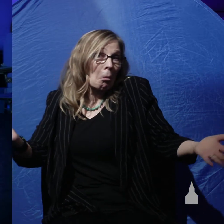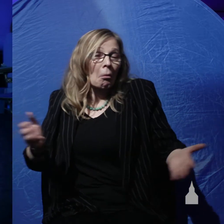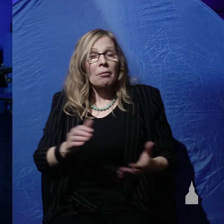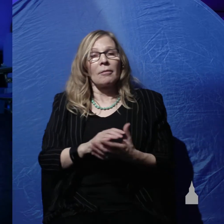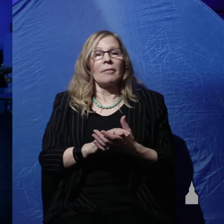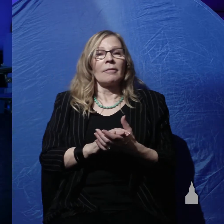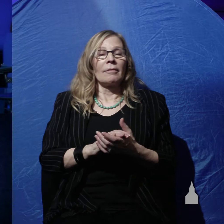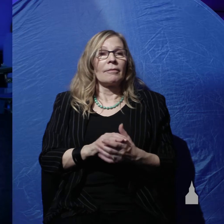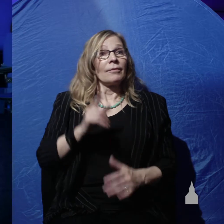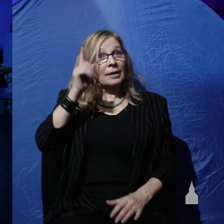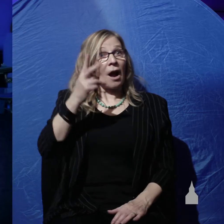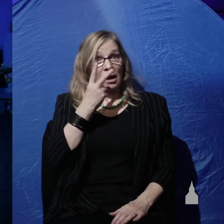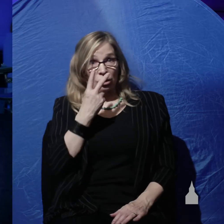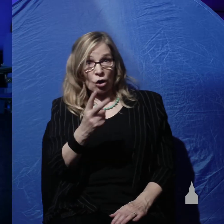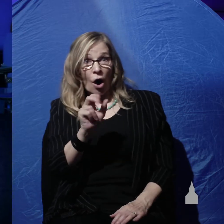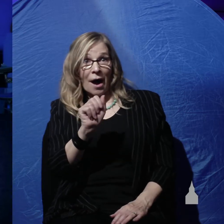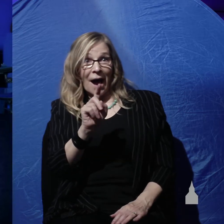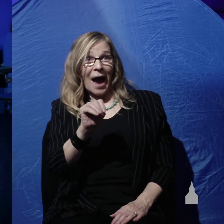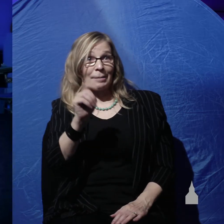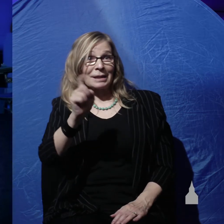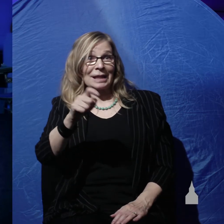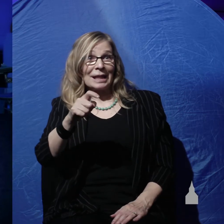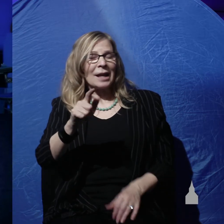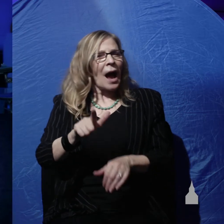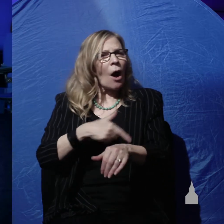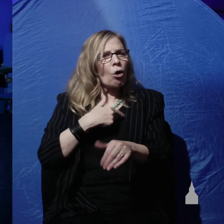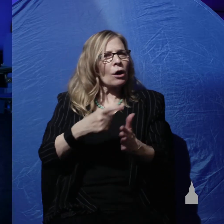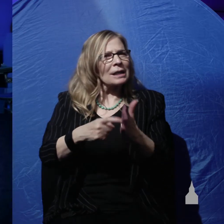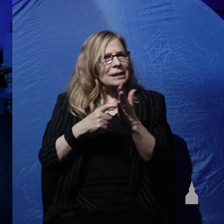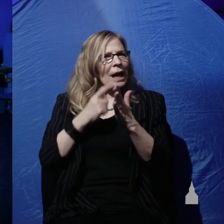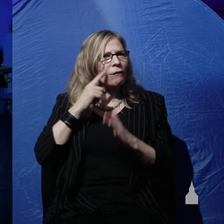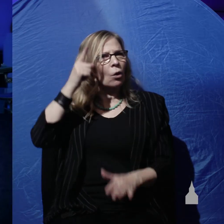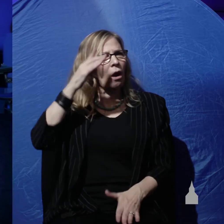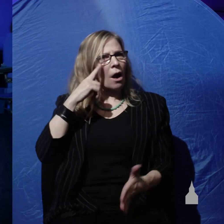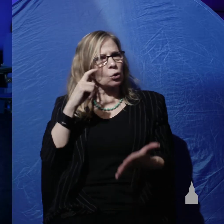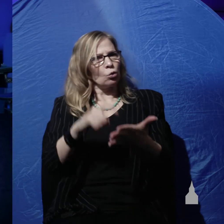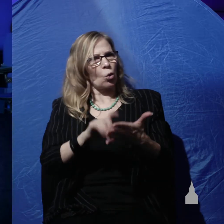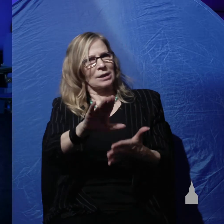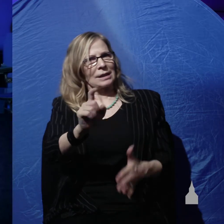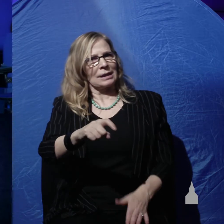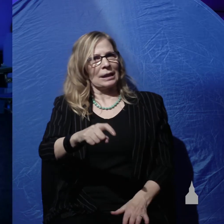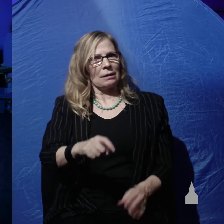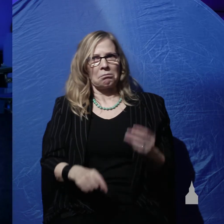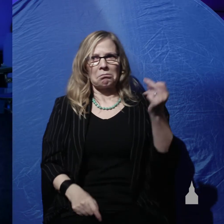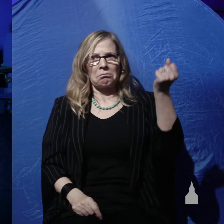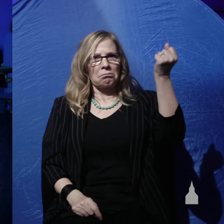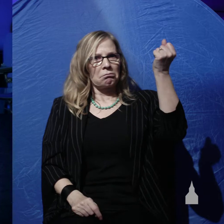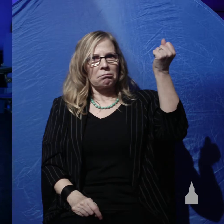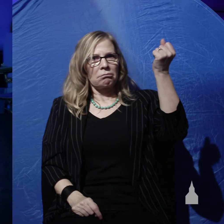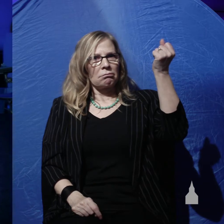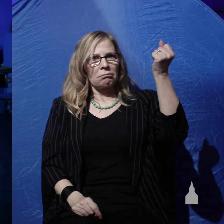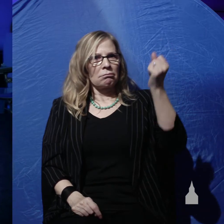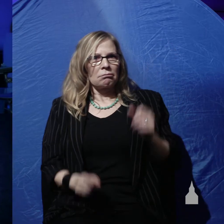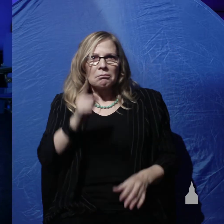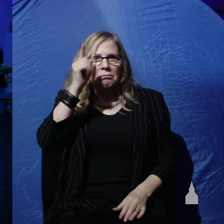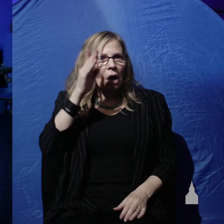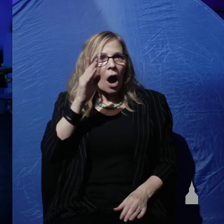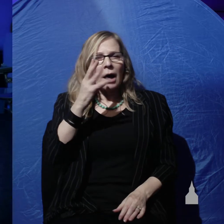God saw Adam's need. Well, now how long did God take for that? Well, that's about like that. God put Adam to sleep.